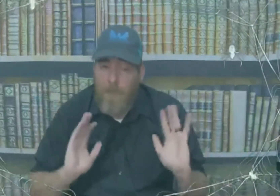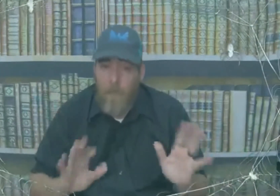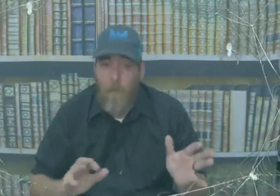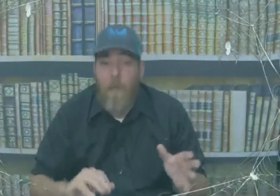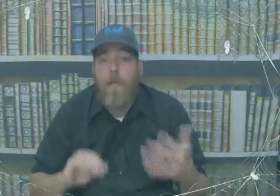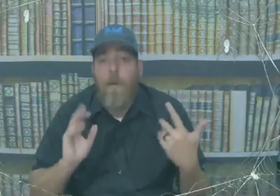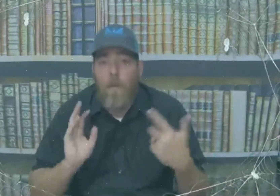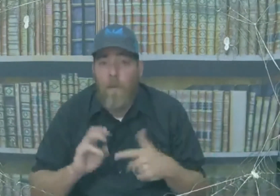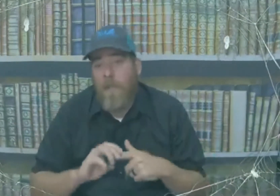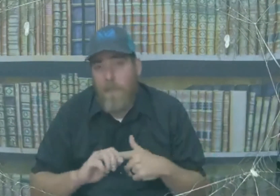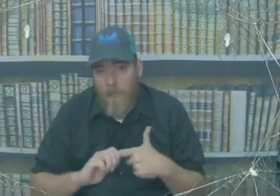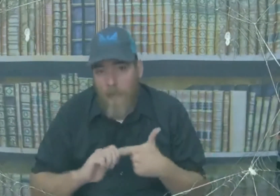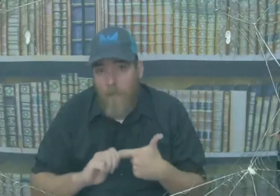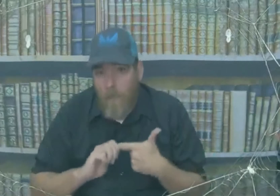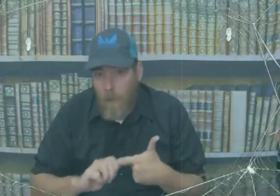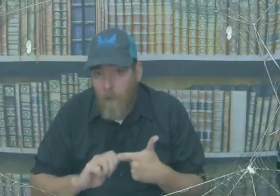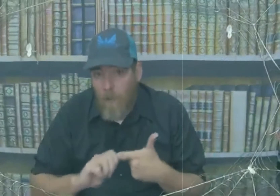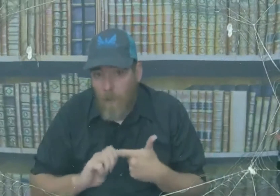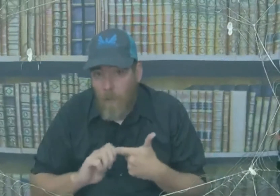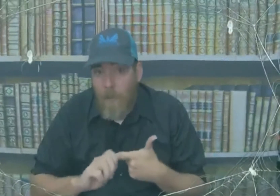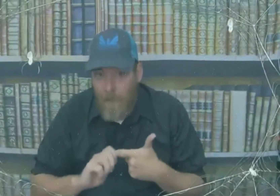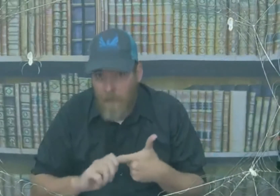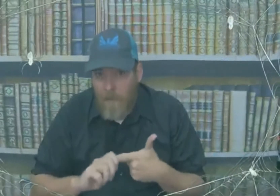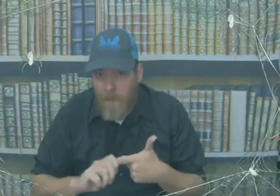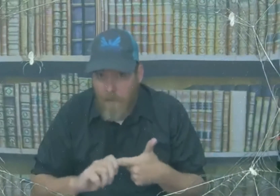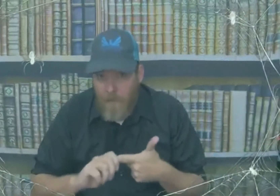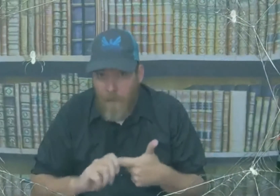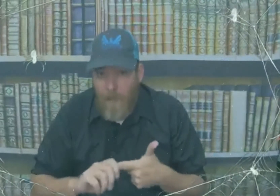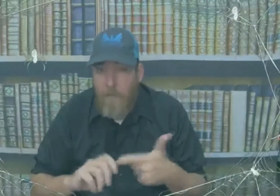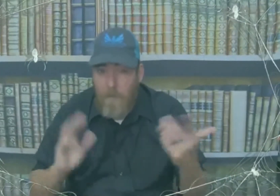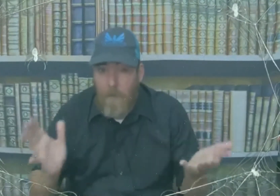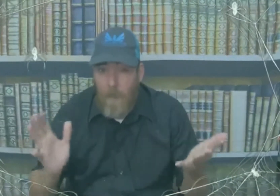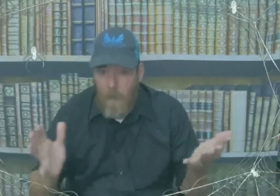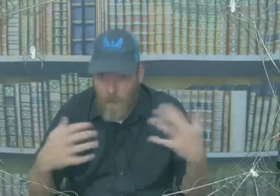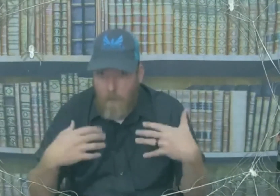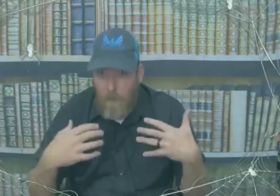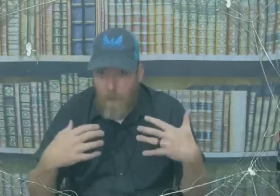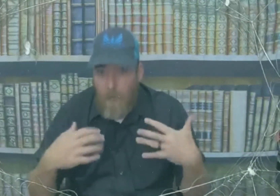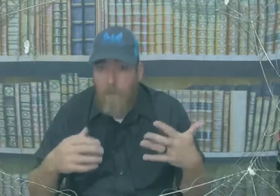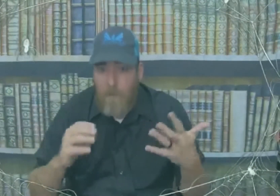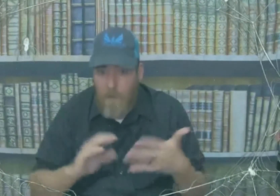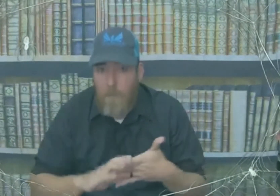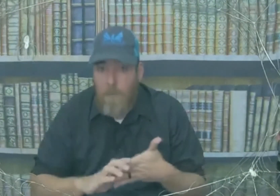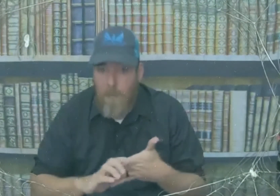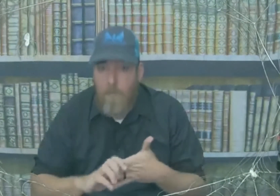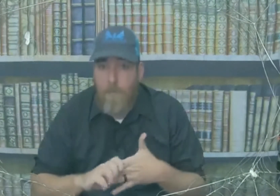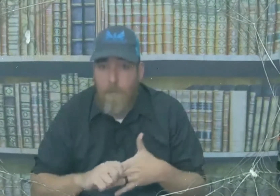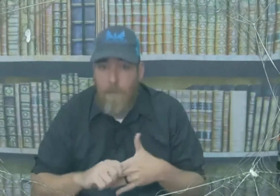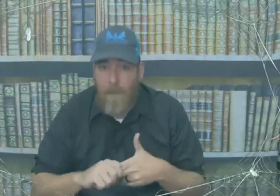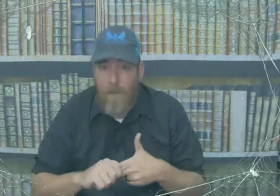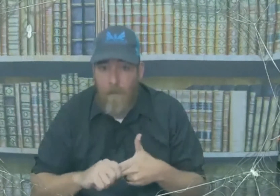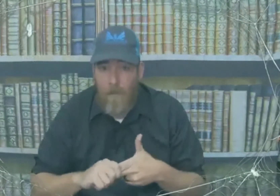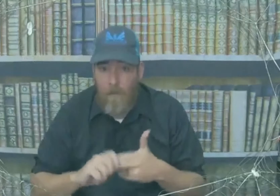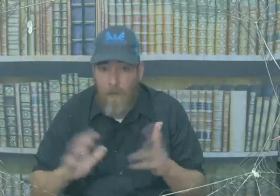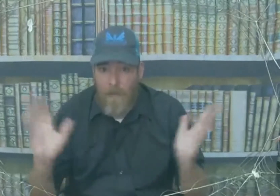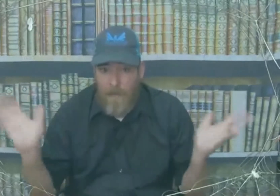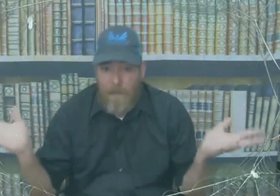number one we still have to learn while we're on campus okay our number one job keep you safe and allow you to learn right that's